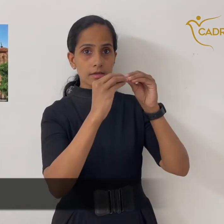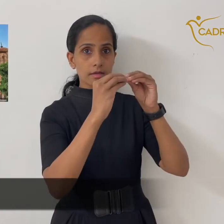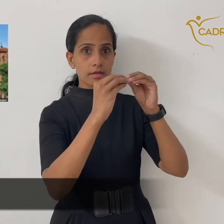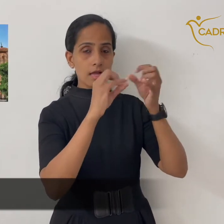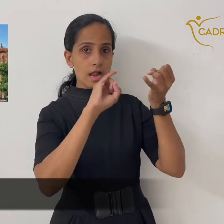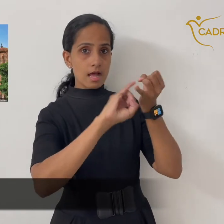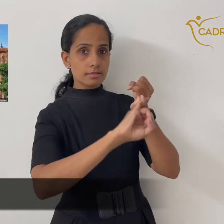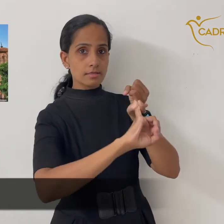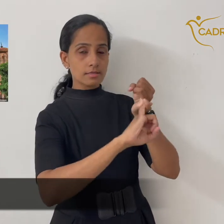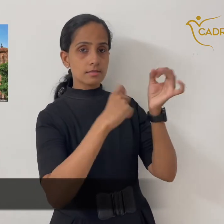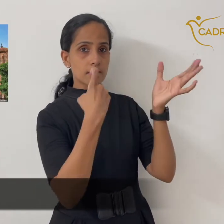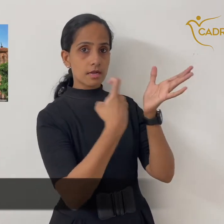Bhubaneshwar